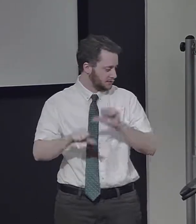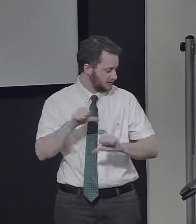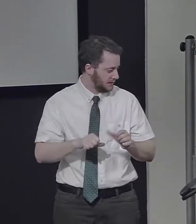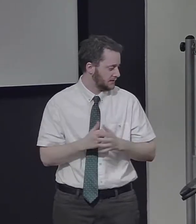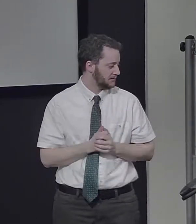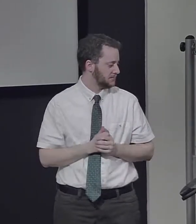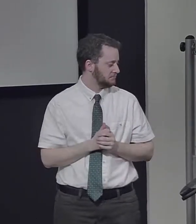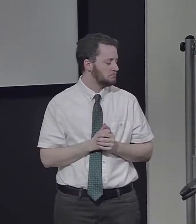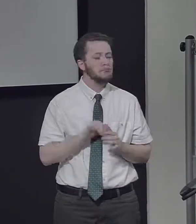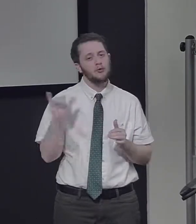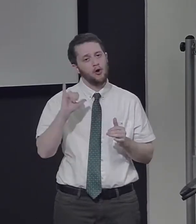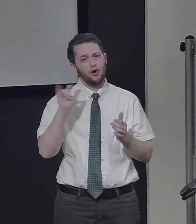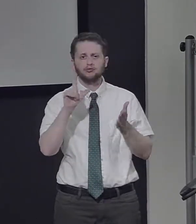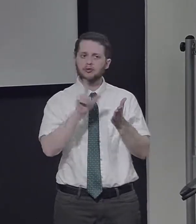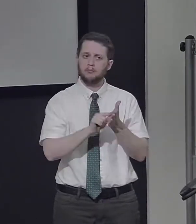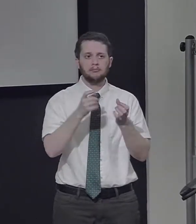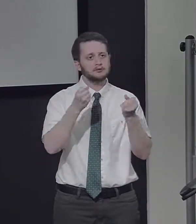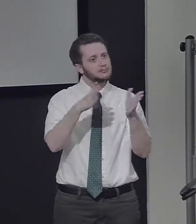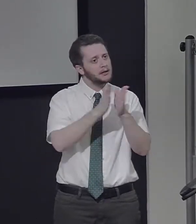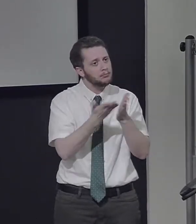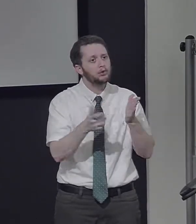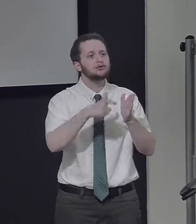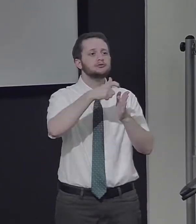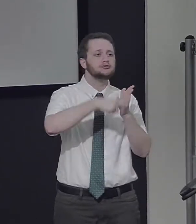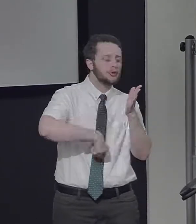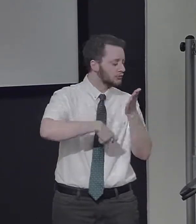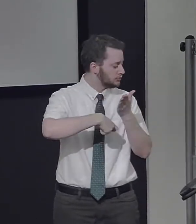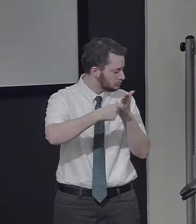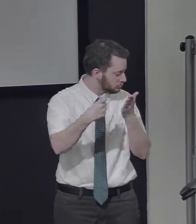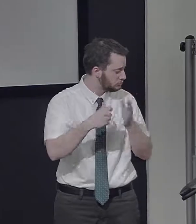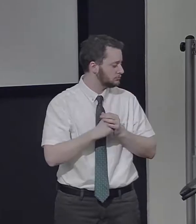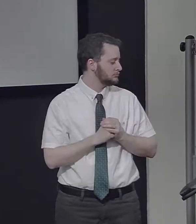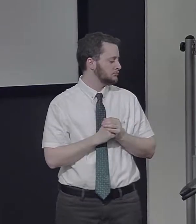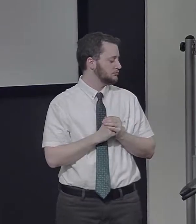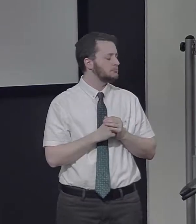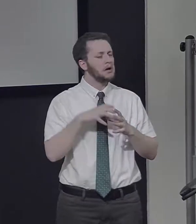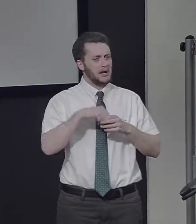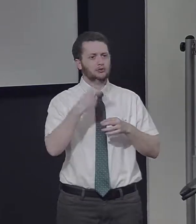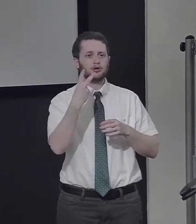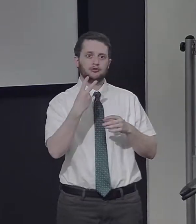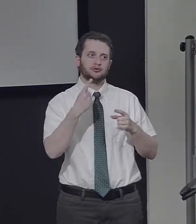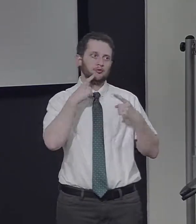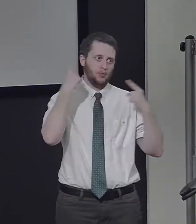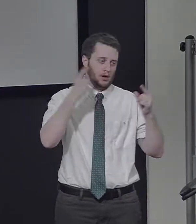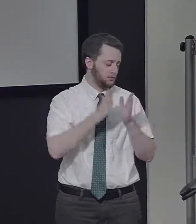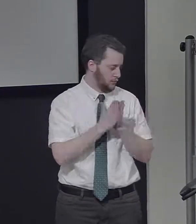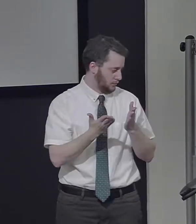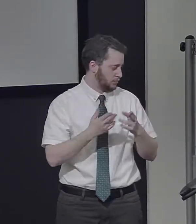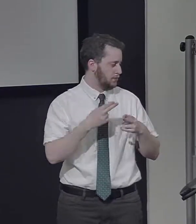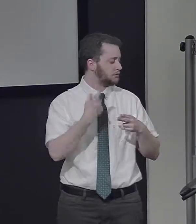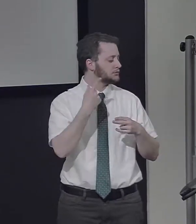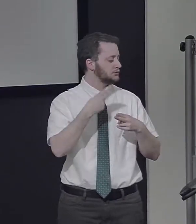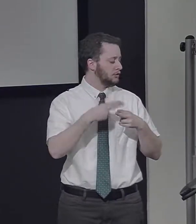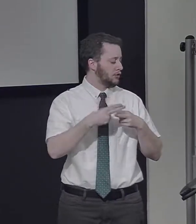Association for Psychological Science. He is also a widely published author, including two well-known books,